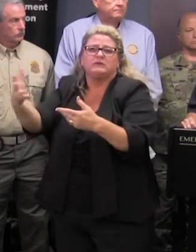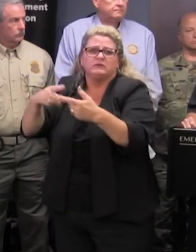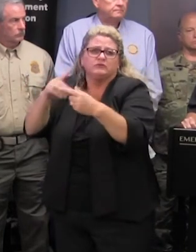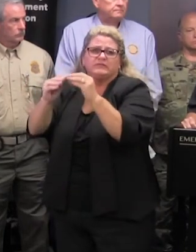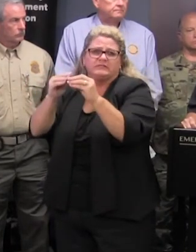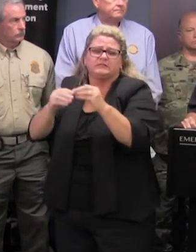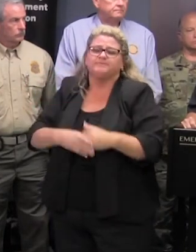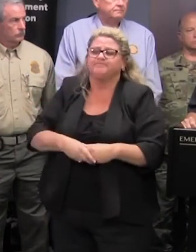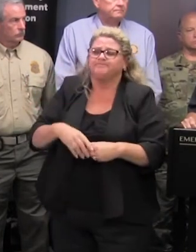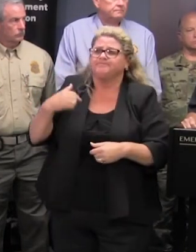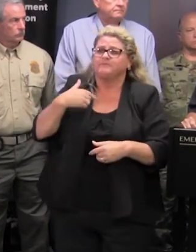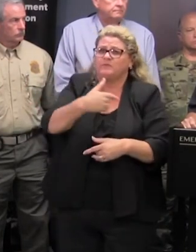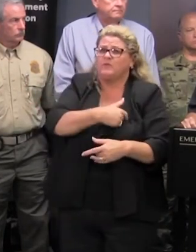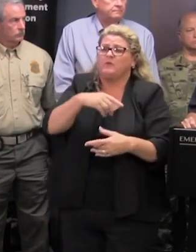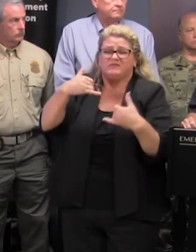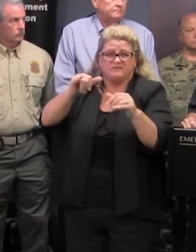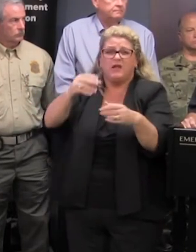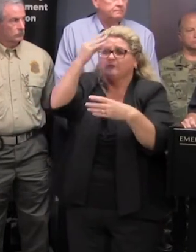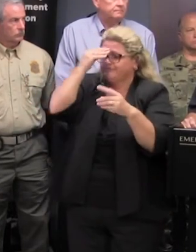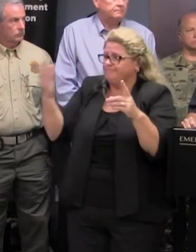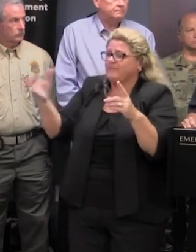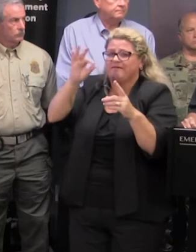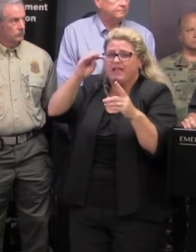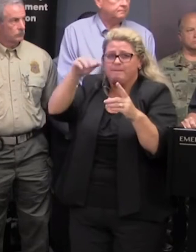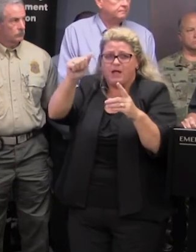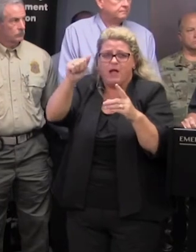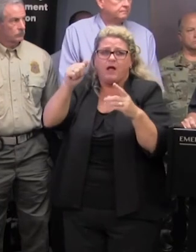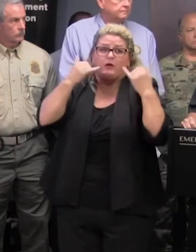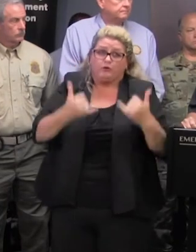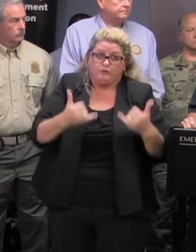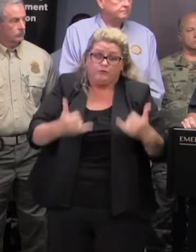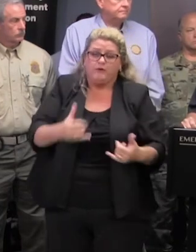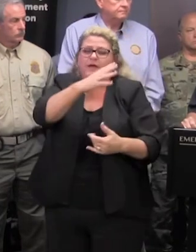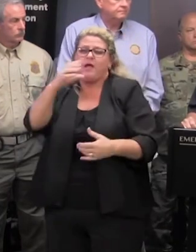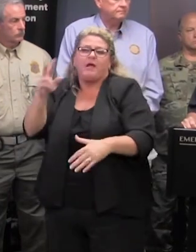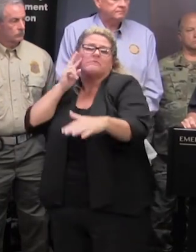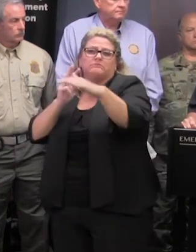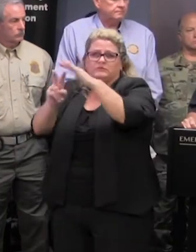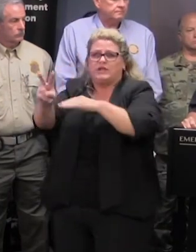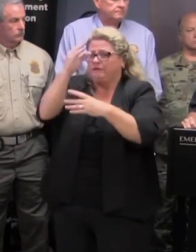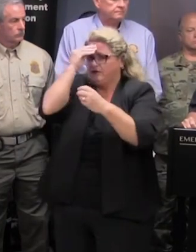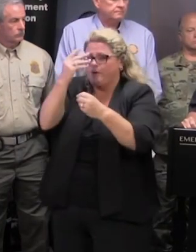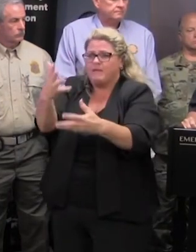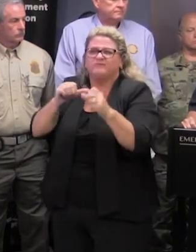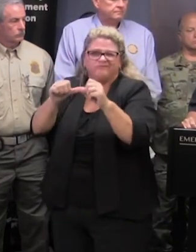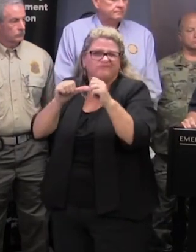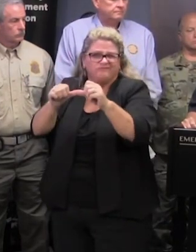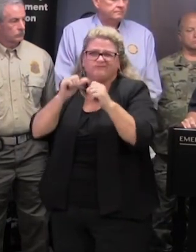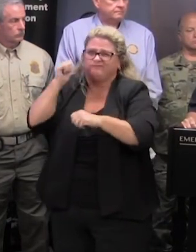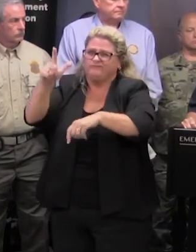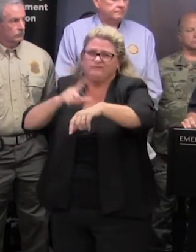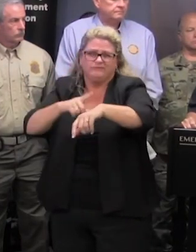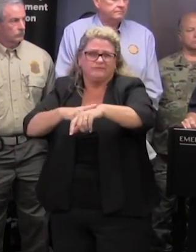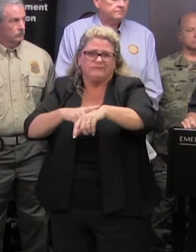reply uh provide fema data both projected data and actual real world data on a continuous basis and